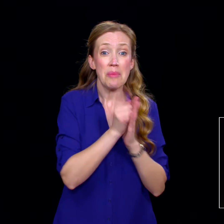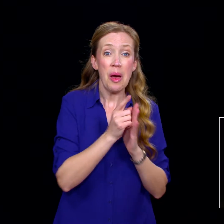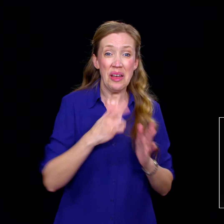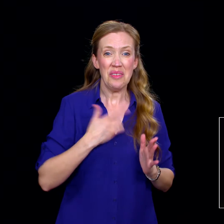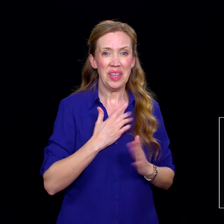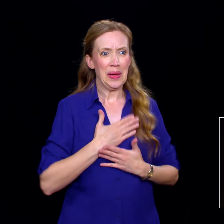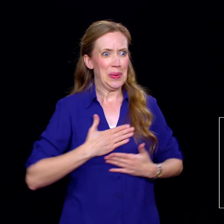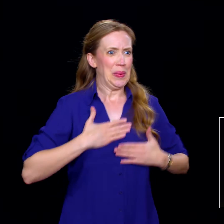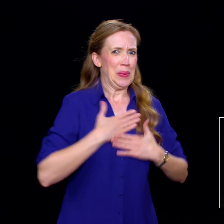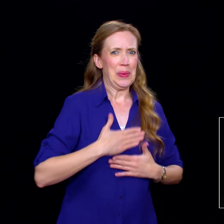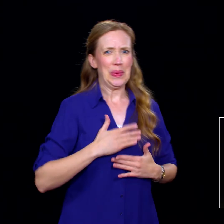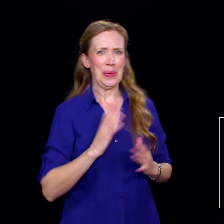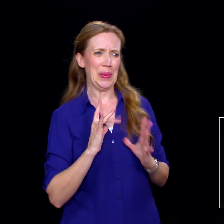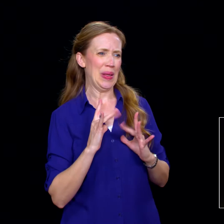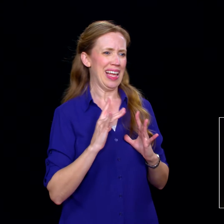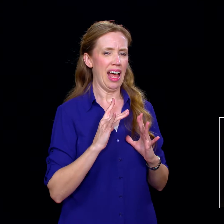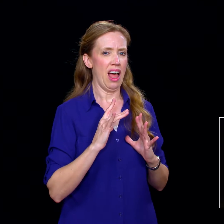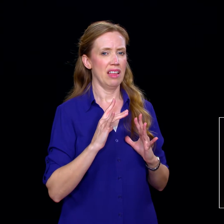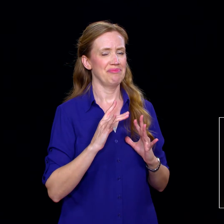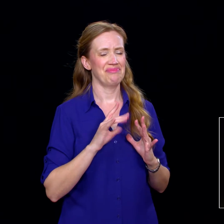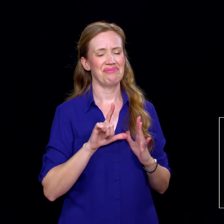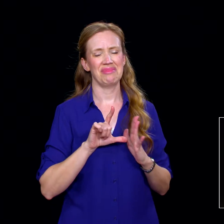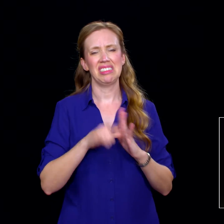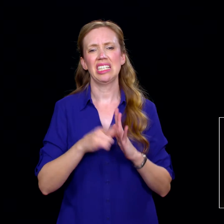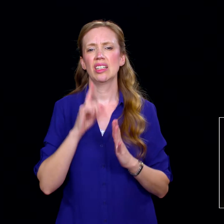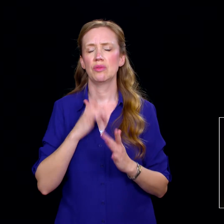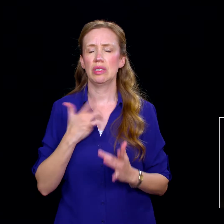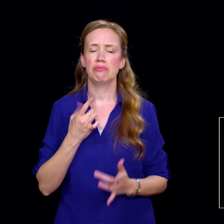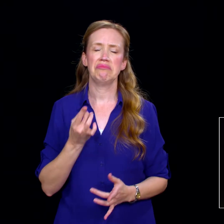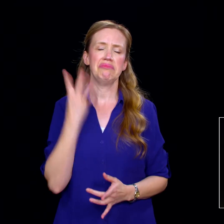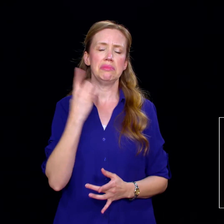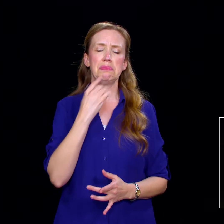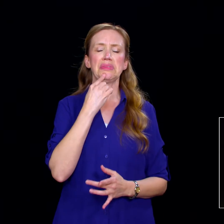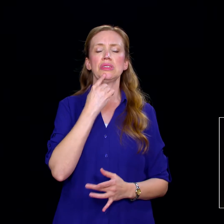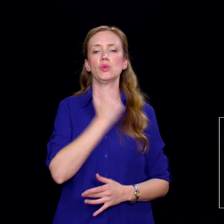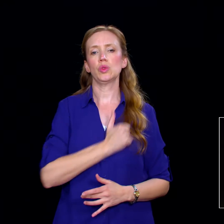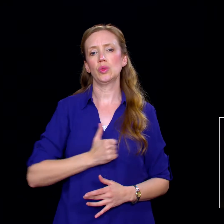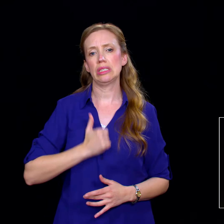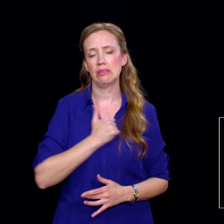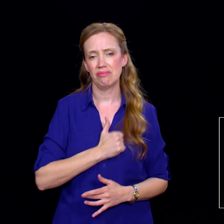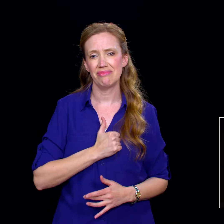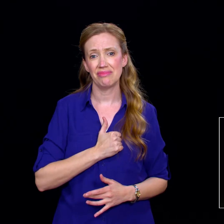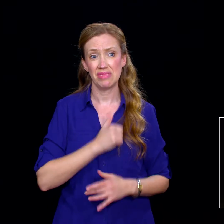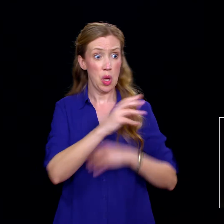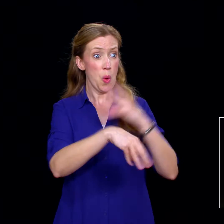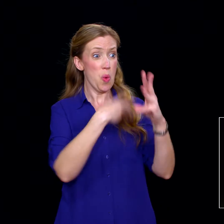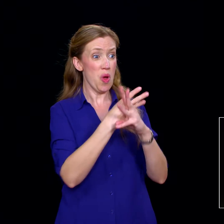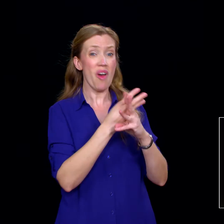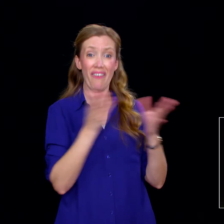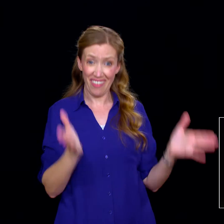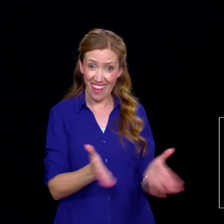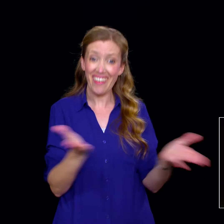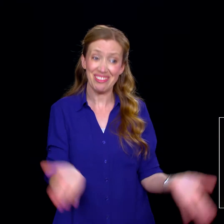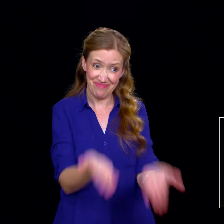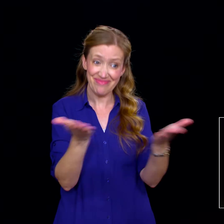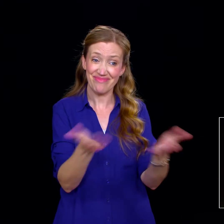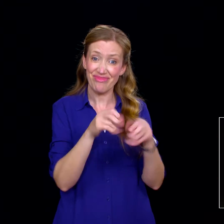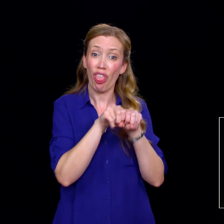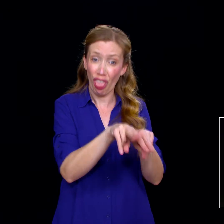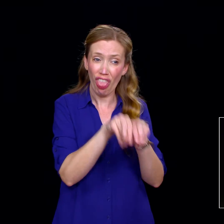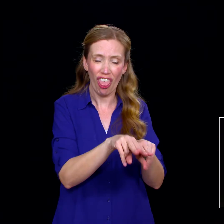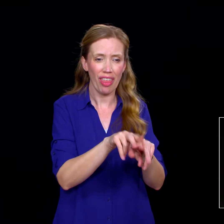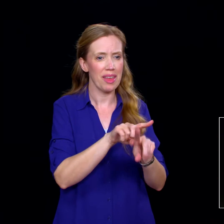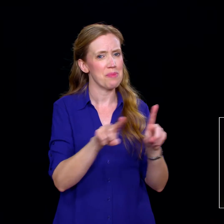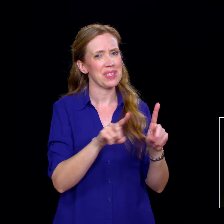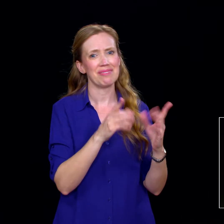lifetime of bitter regret. We live in a world that encourages immorality, but if we're going to a world that's pure and holy, we'll want to honor God